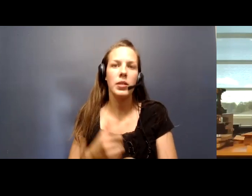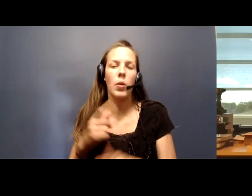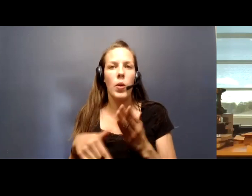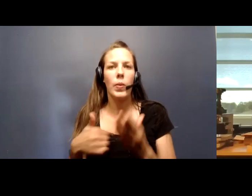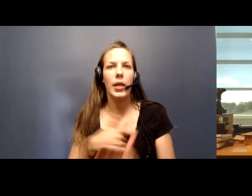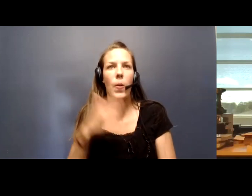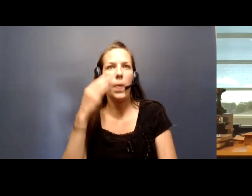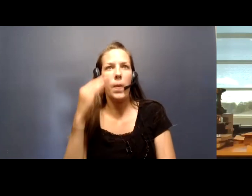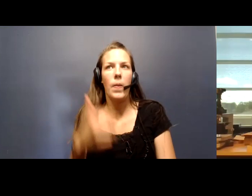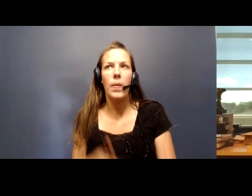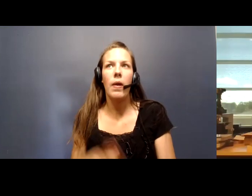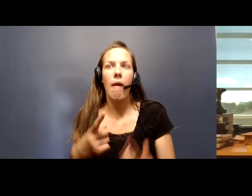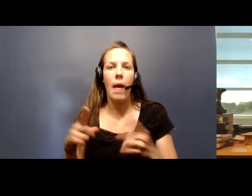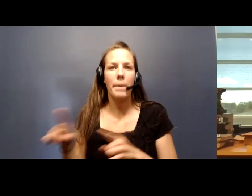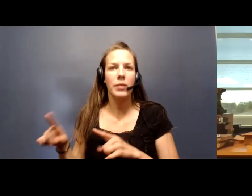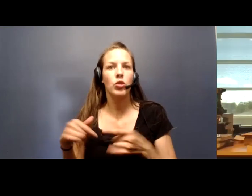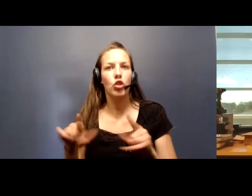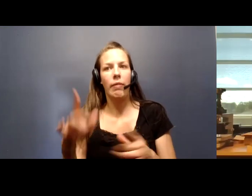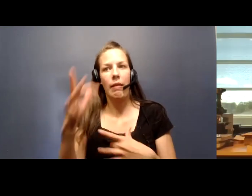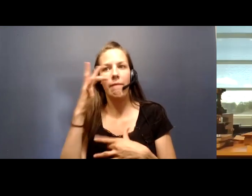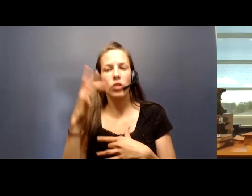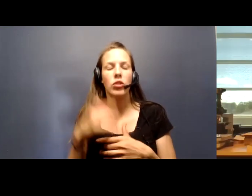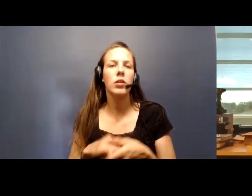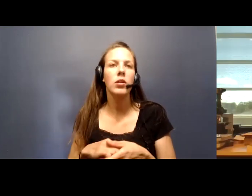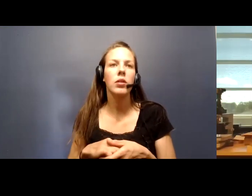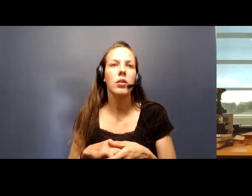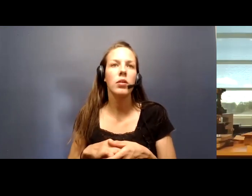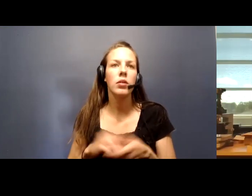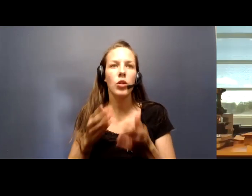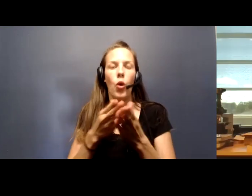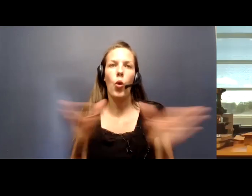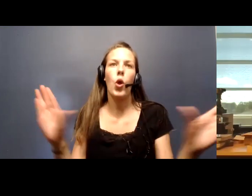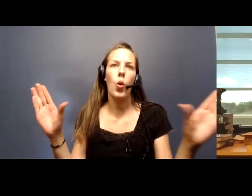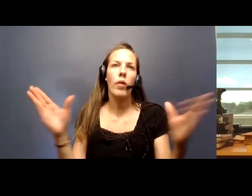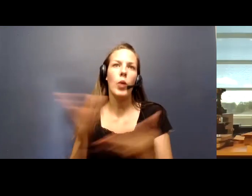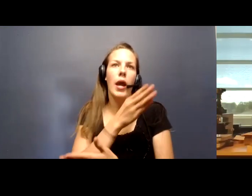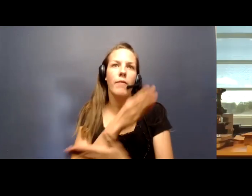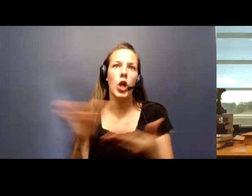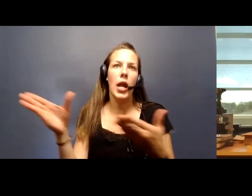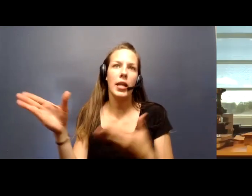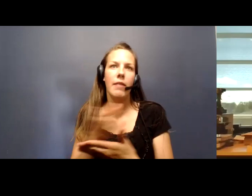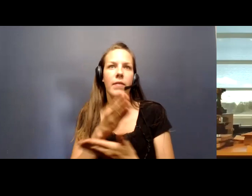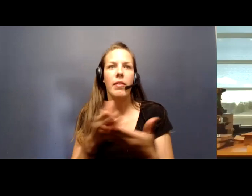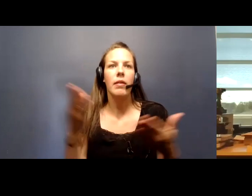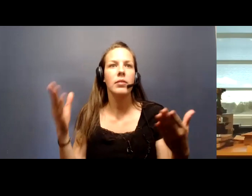happens during infection. So a whole wide variety of things mostly